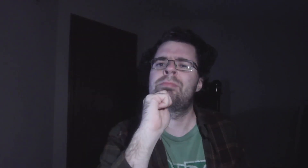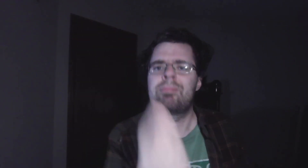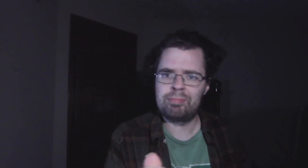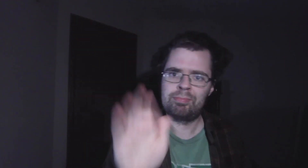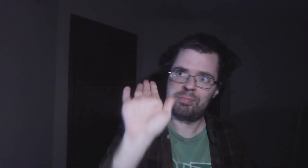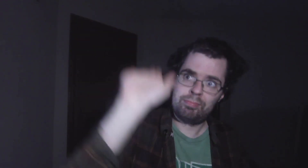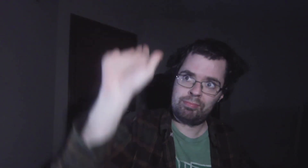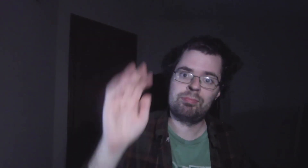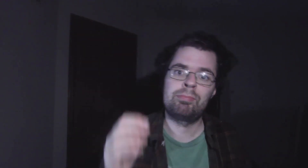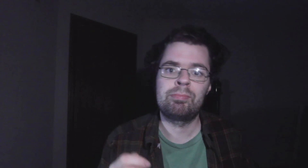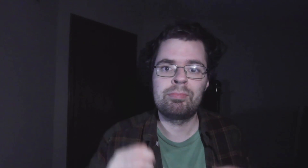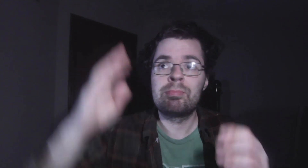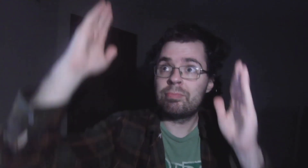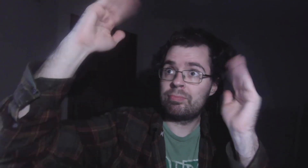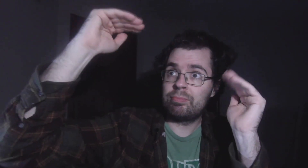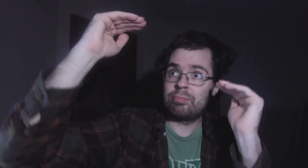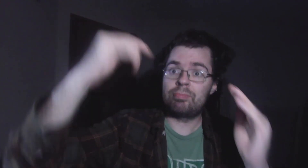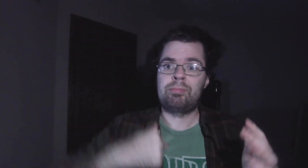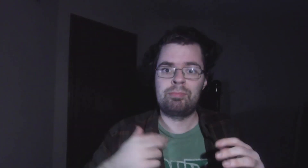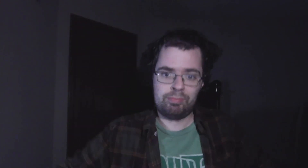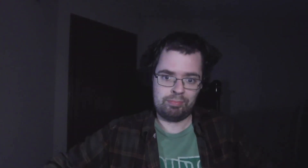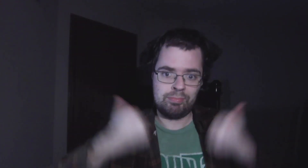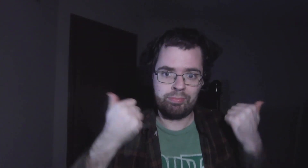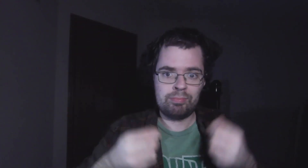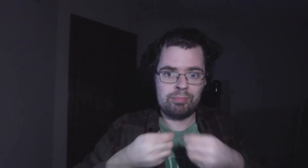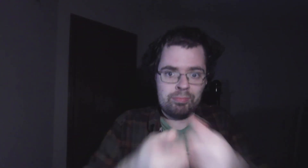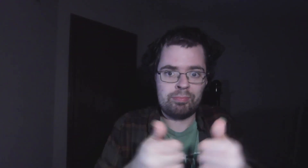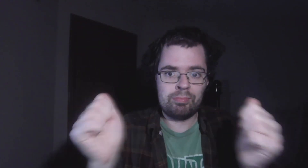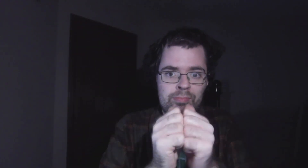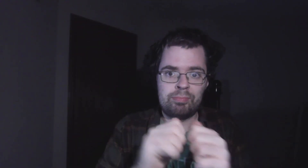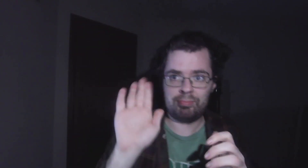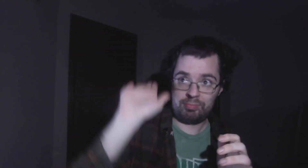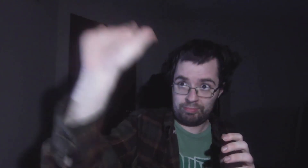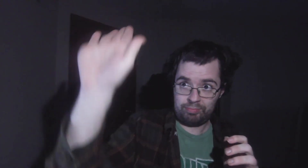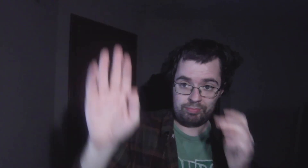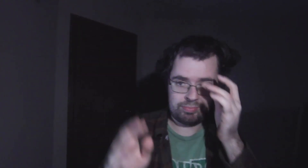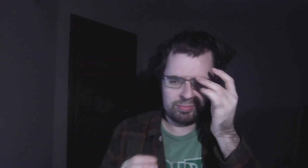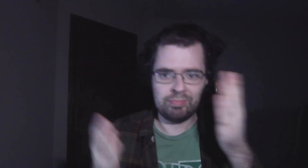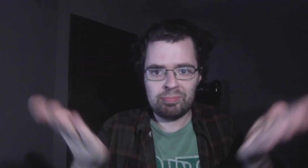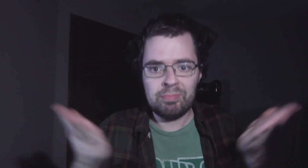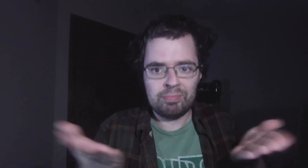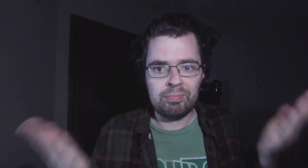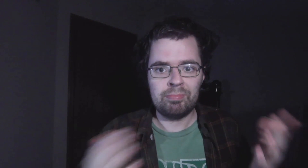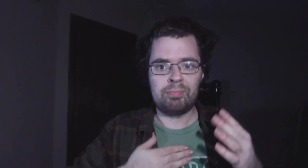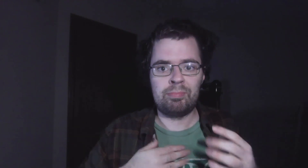you. Hope of a life spent with you. Here I am to